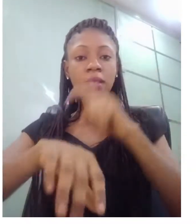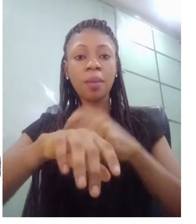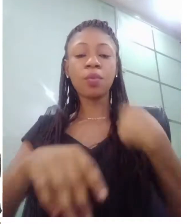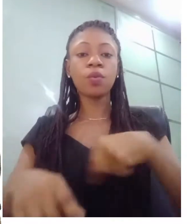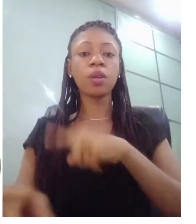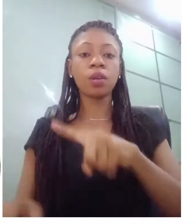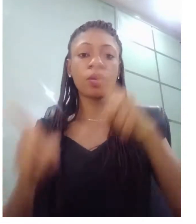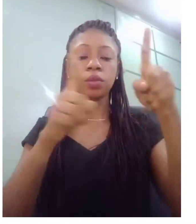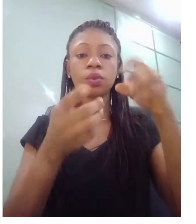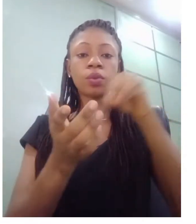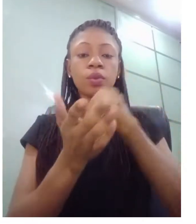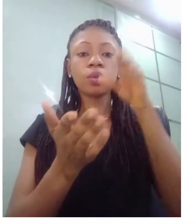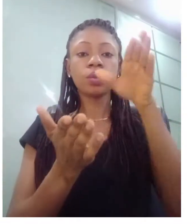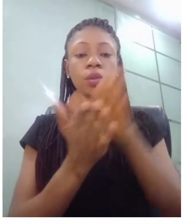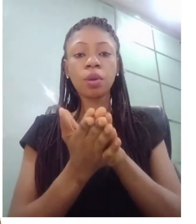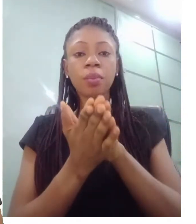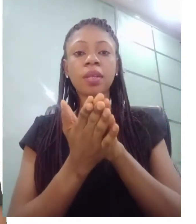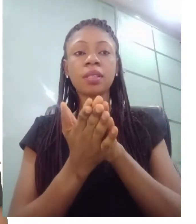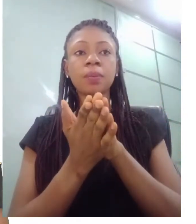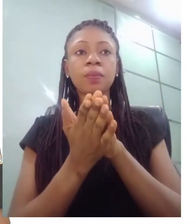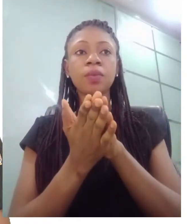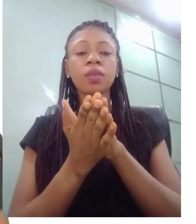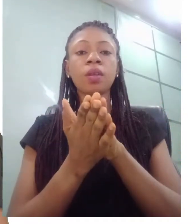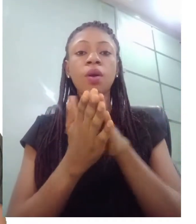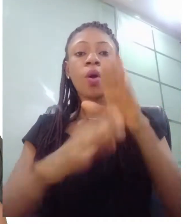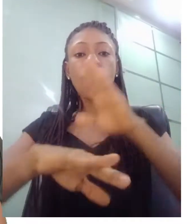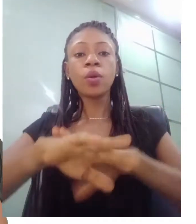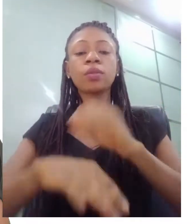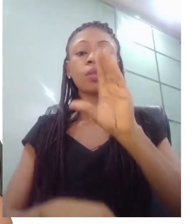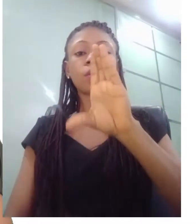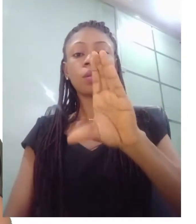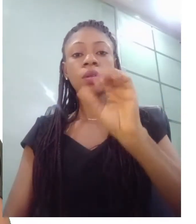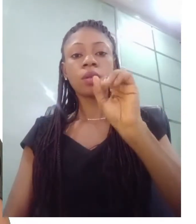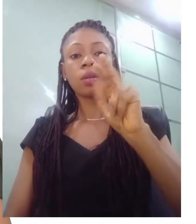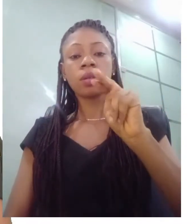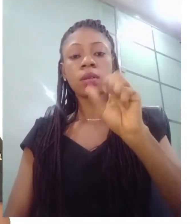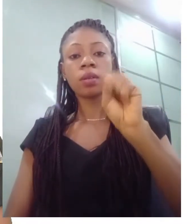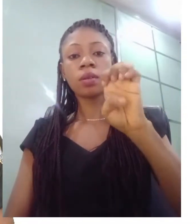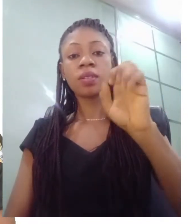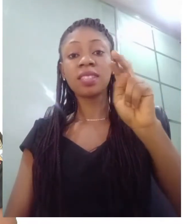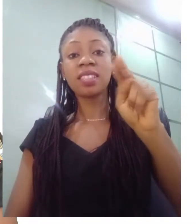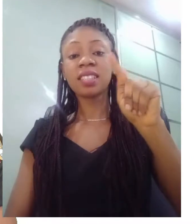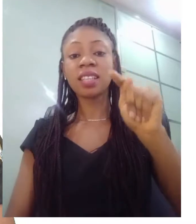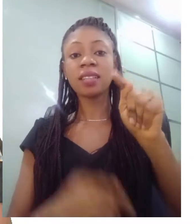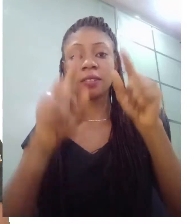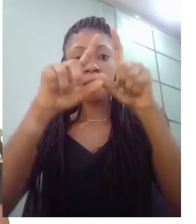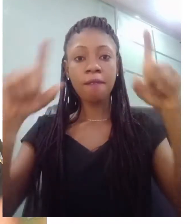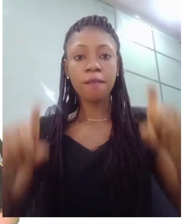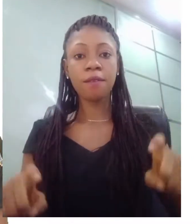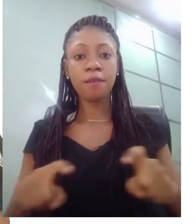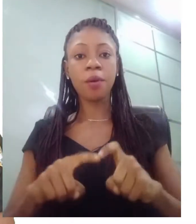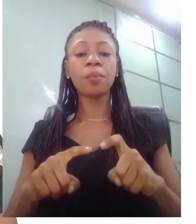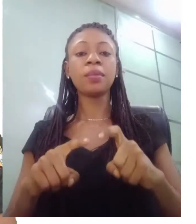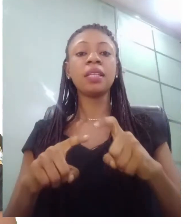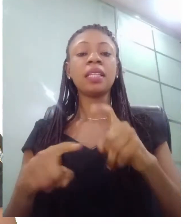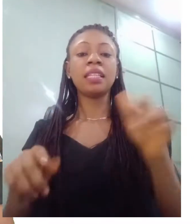form and they gave us the power to um go ahead and display their sign language